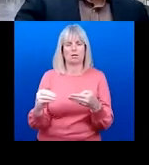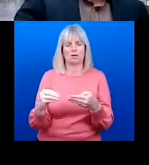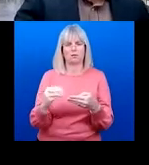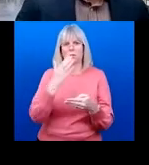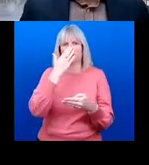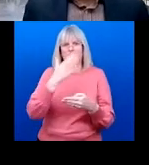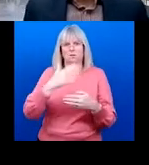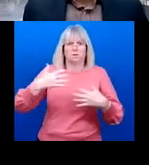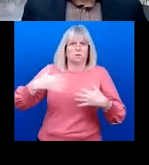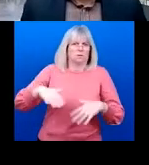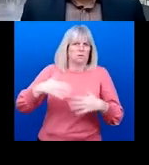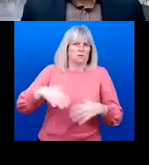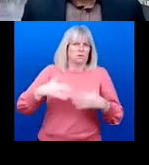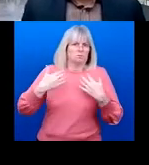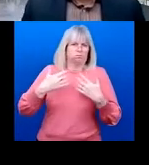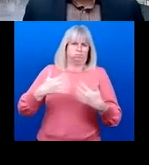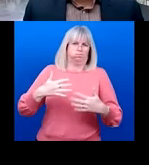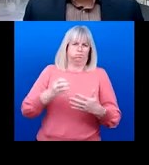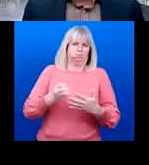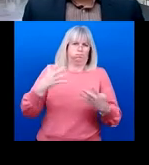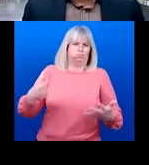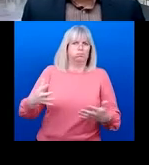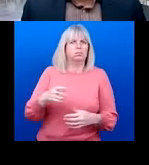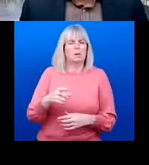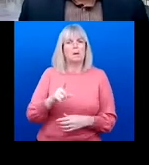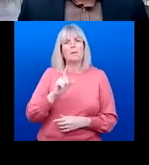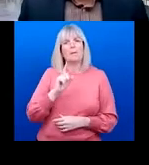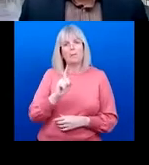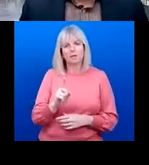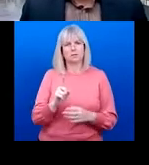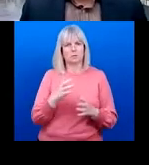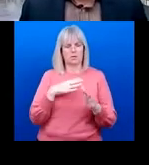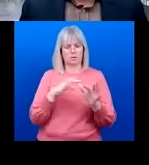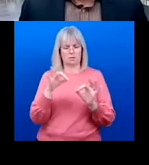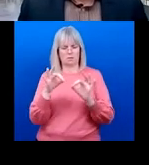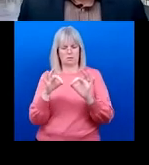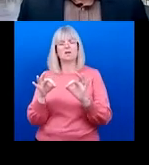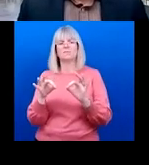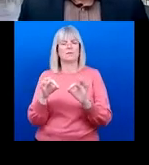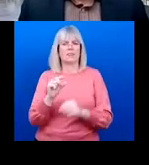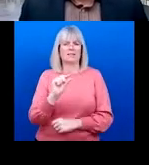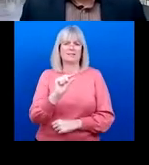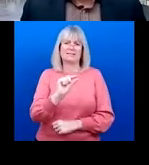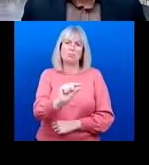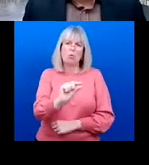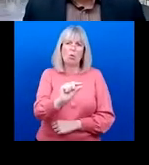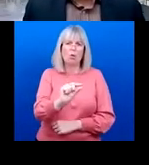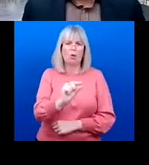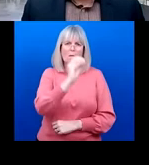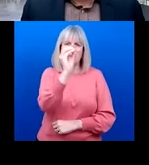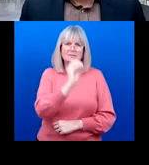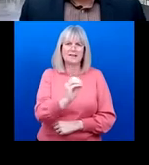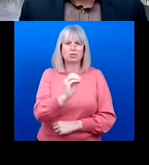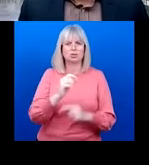when taken into perspective, it only represents a very small fraction of the estimated annual global productivity losses